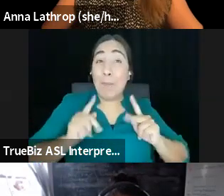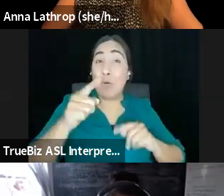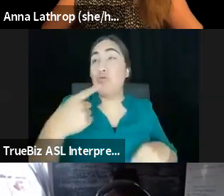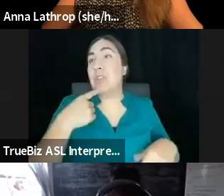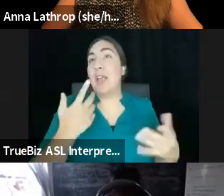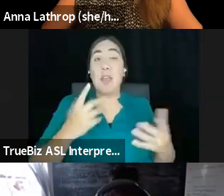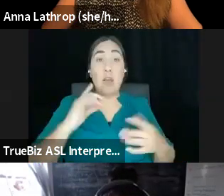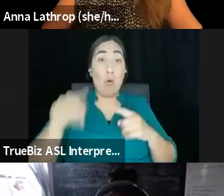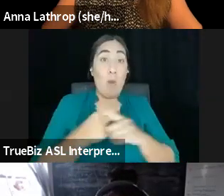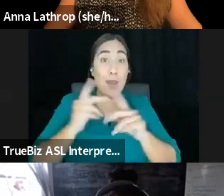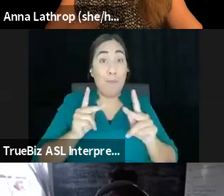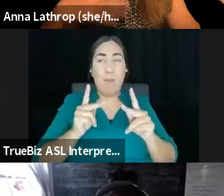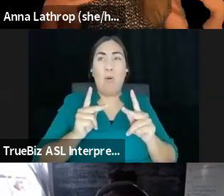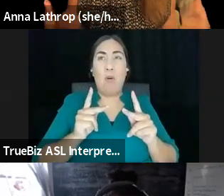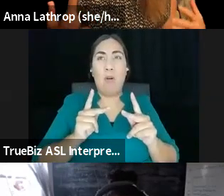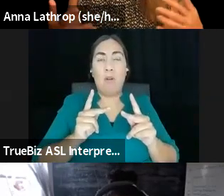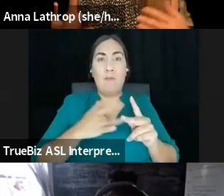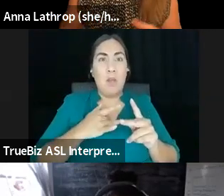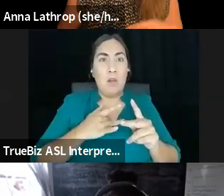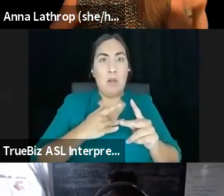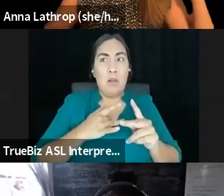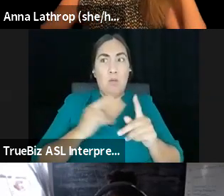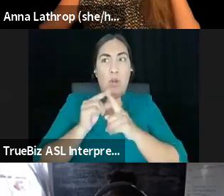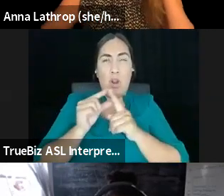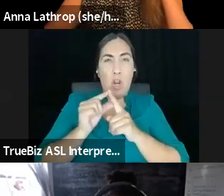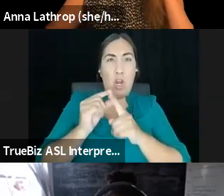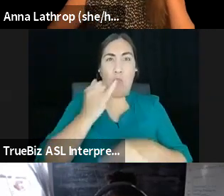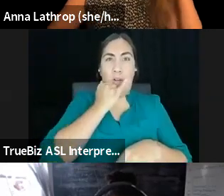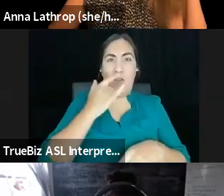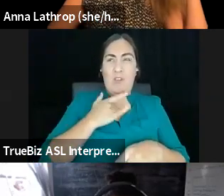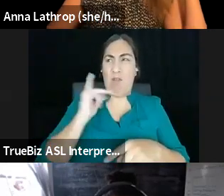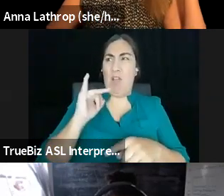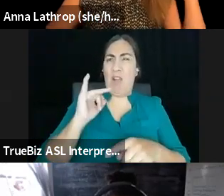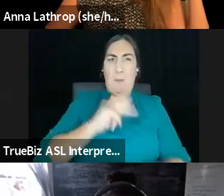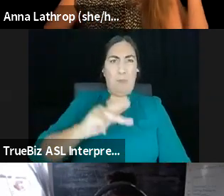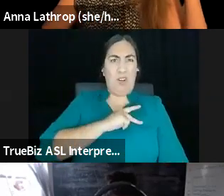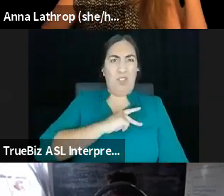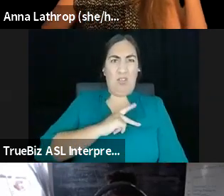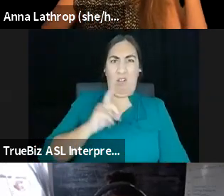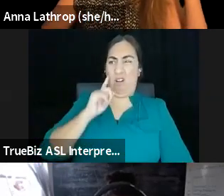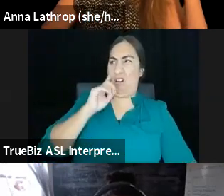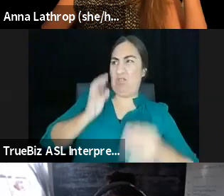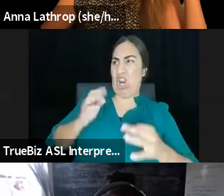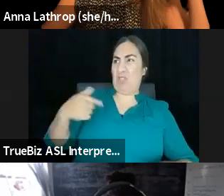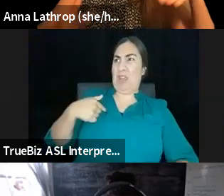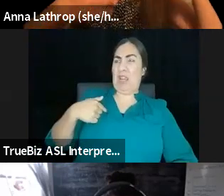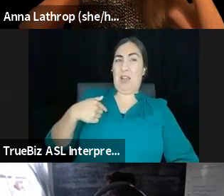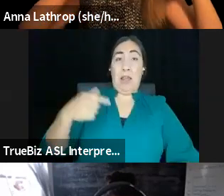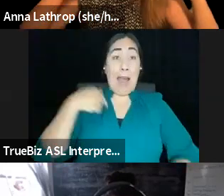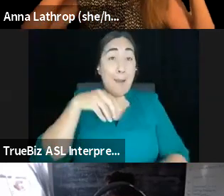faced with their words being wrong, it feels like a personal judgment. Um, I feel like I've observed, I'm in grad school right now. So that's like my entire